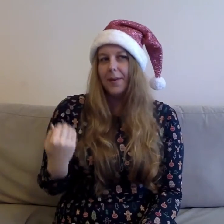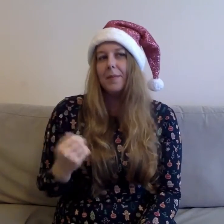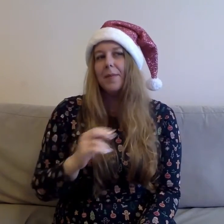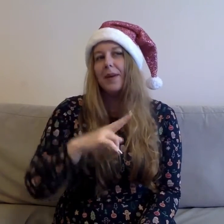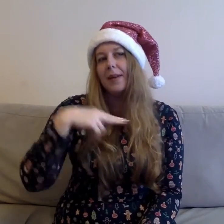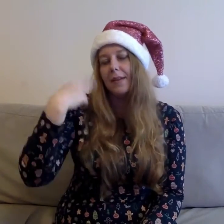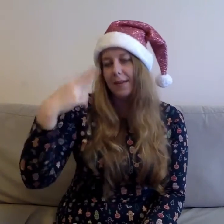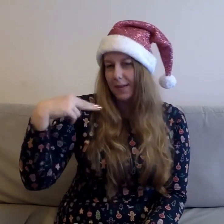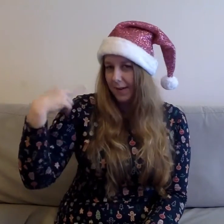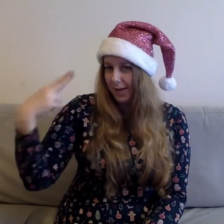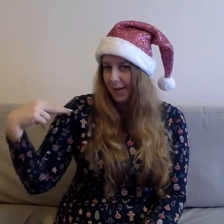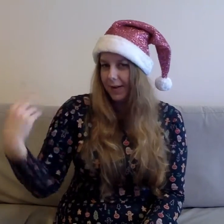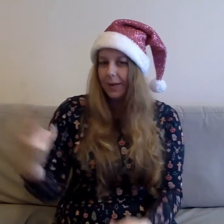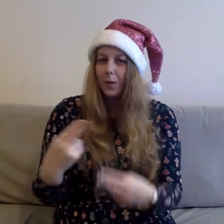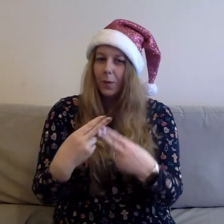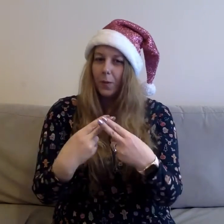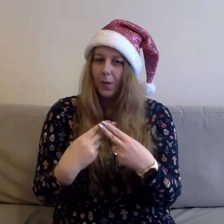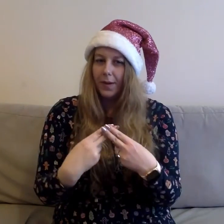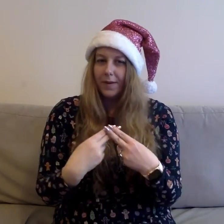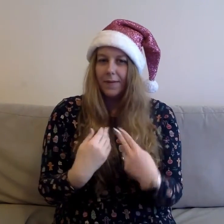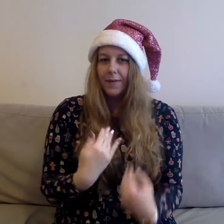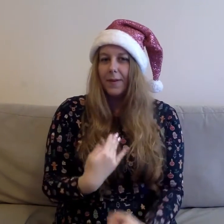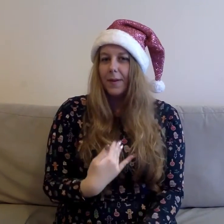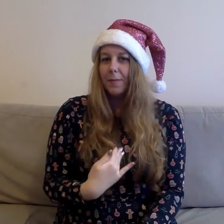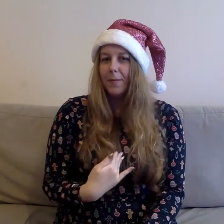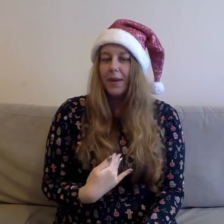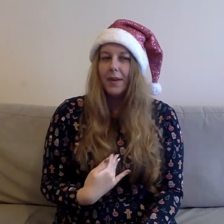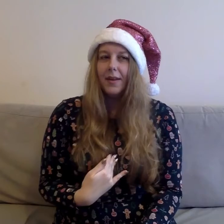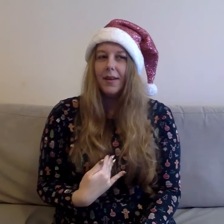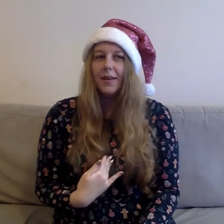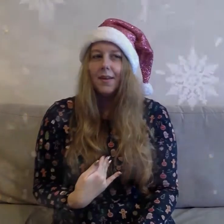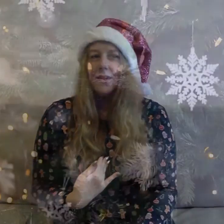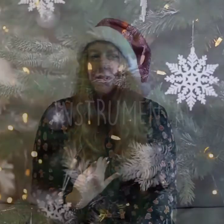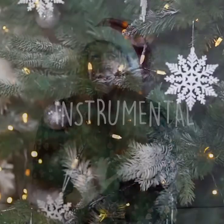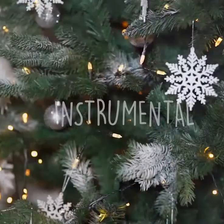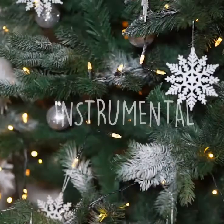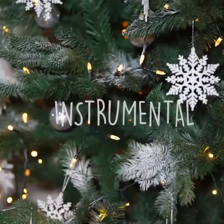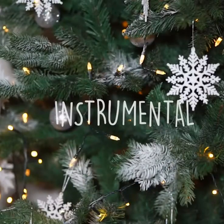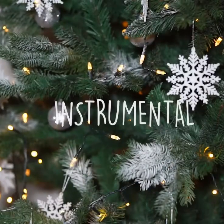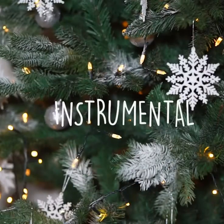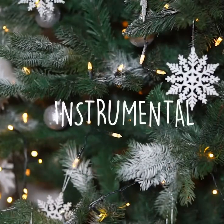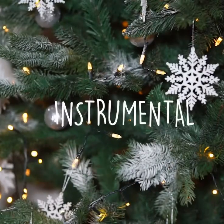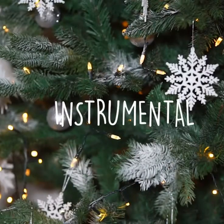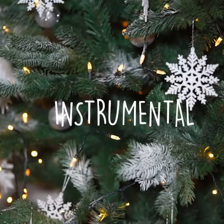and sing with me Music